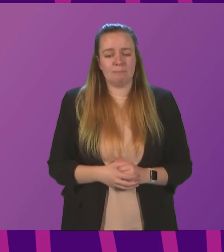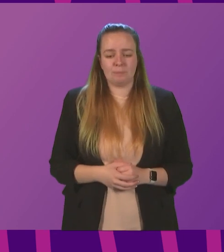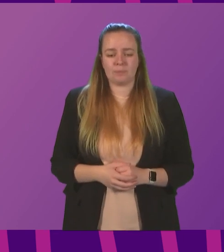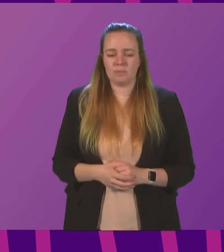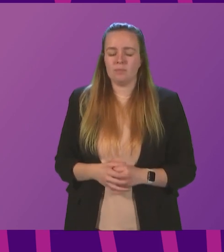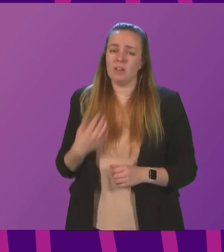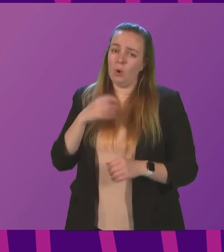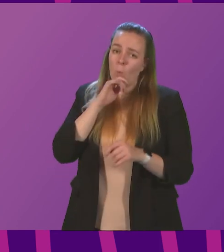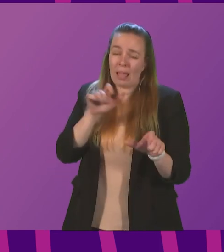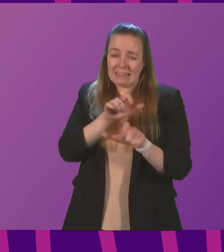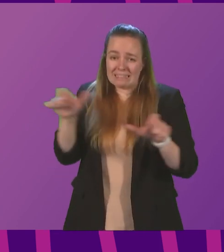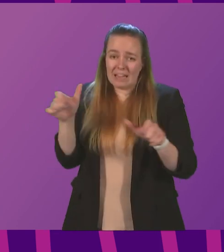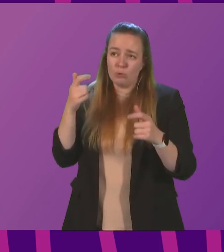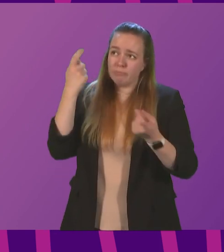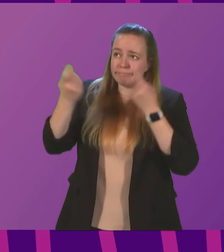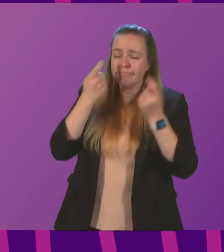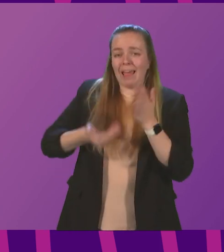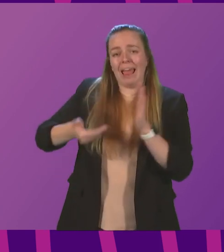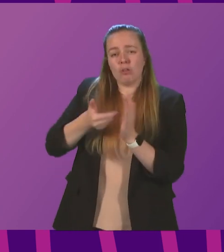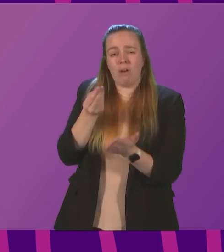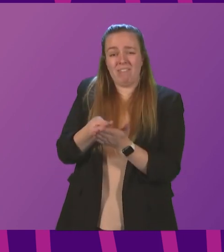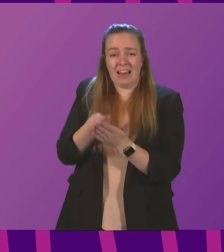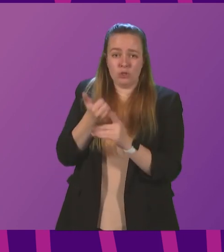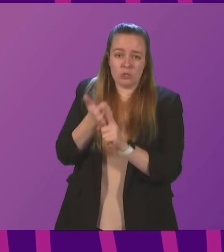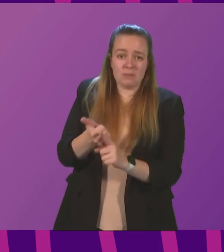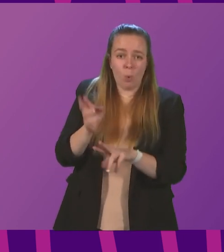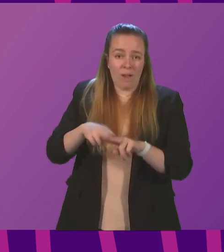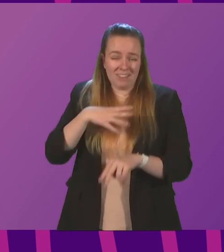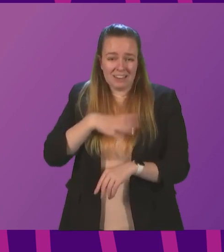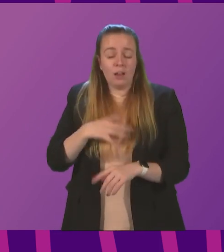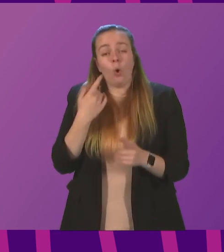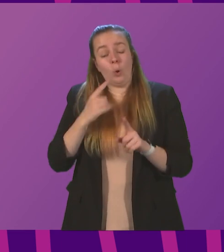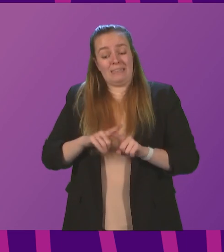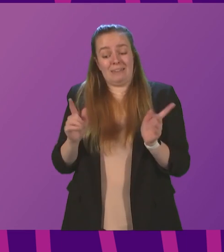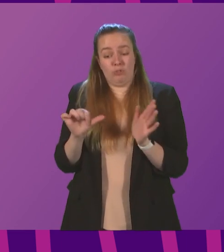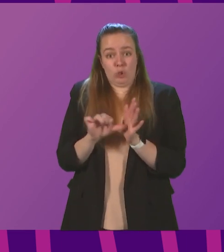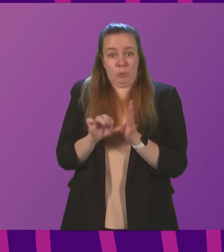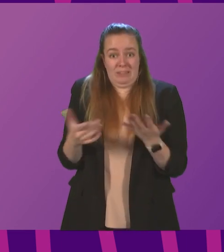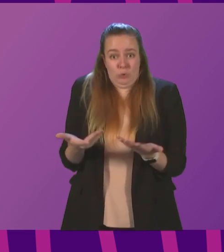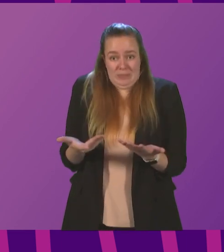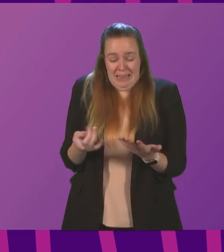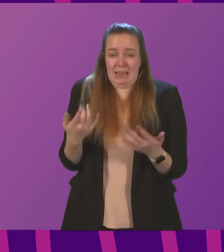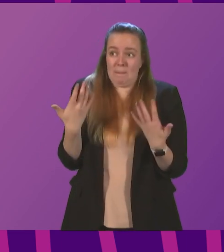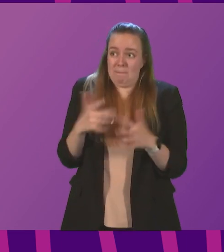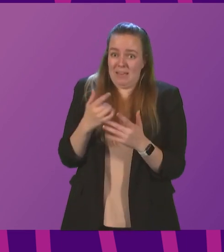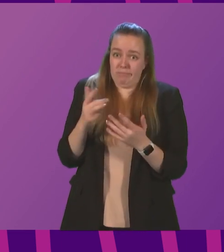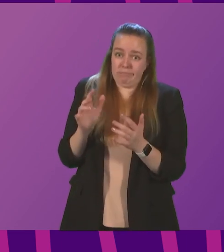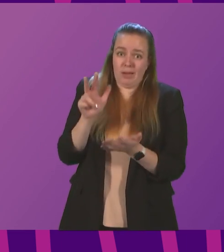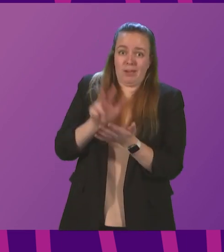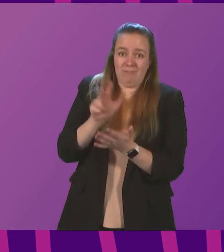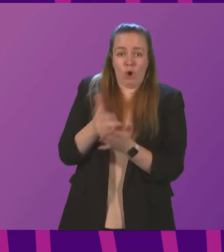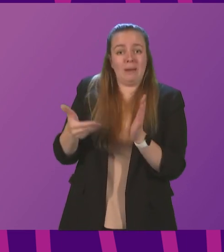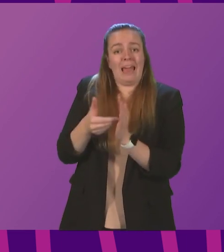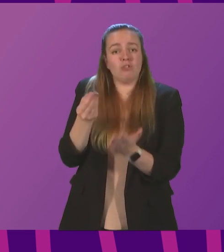We will continue to consider additional financial support as necessary. In fact, on a different issue today, I have just announced or confirmed additional financial